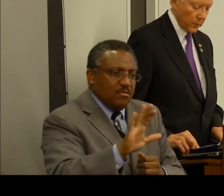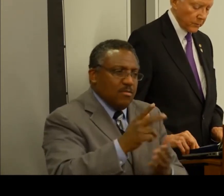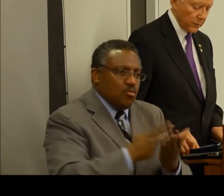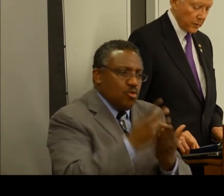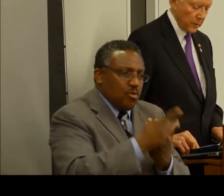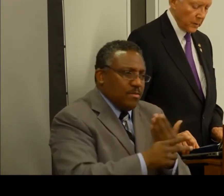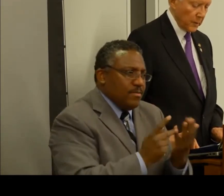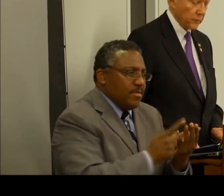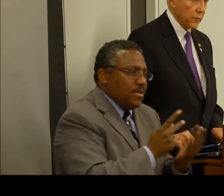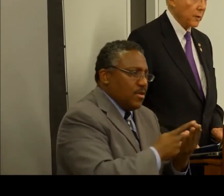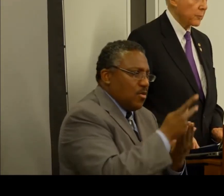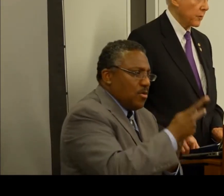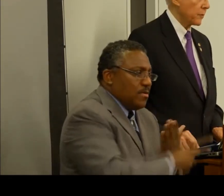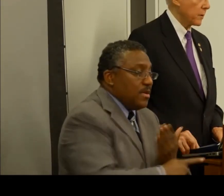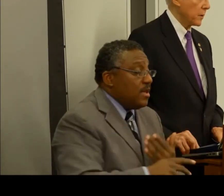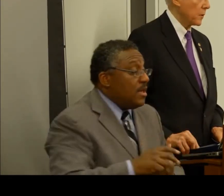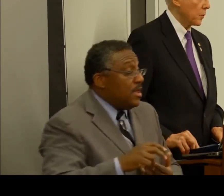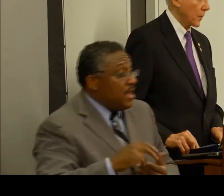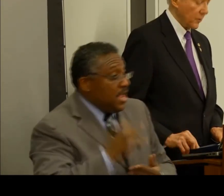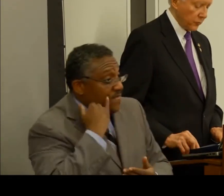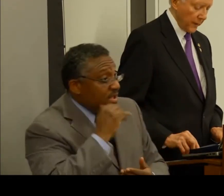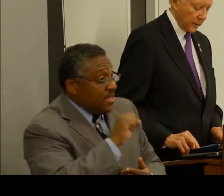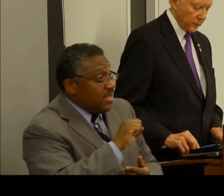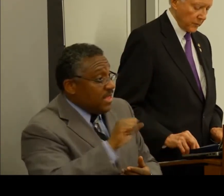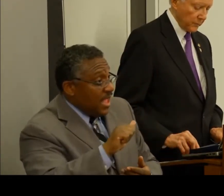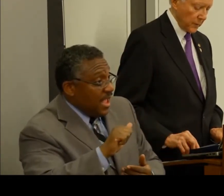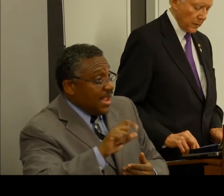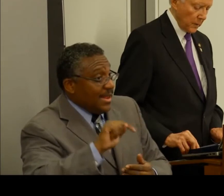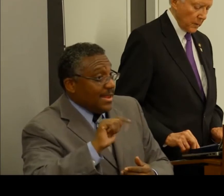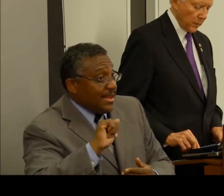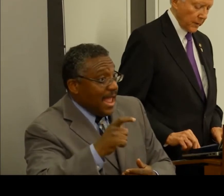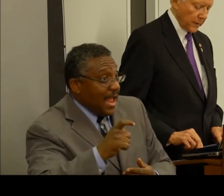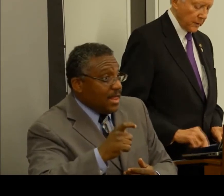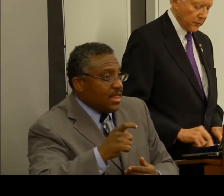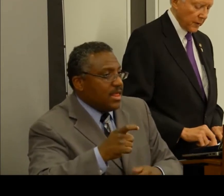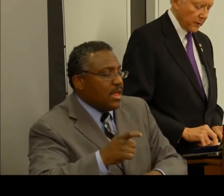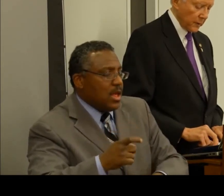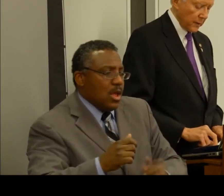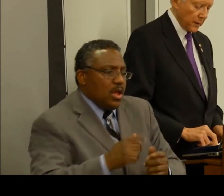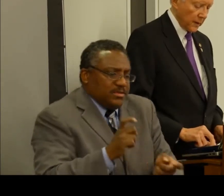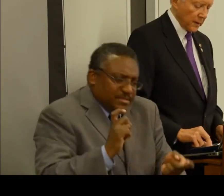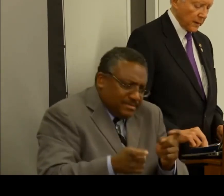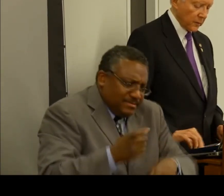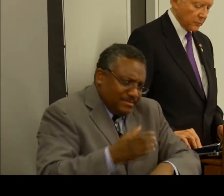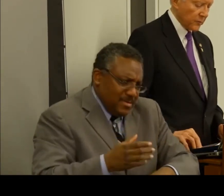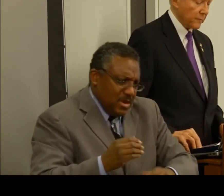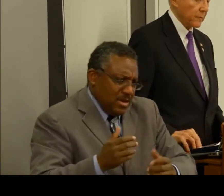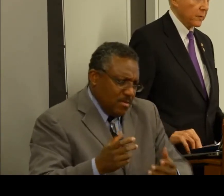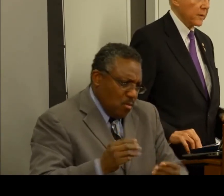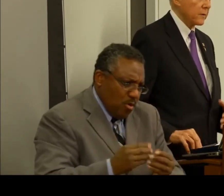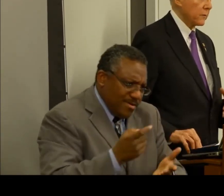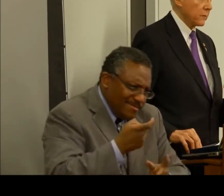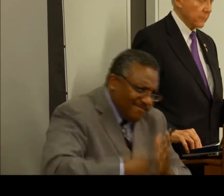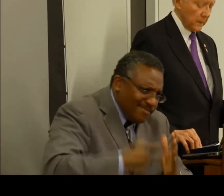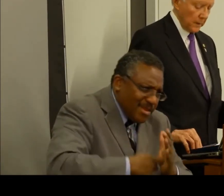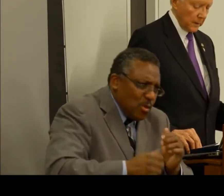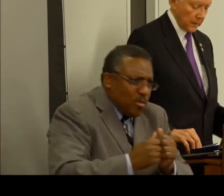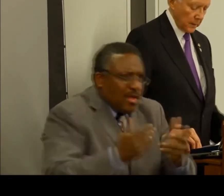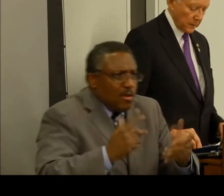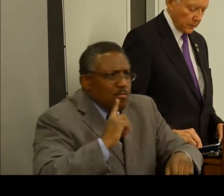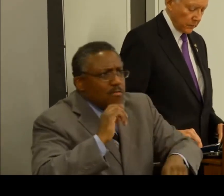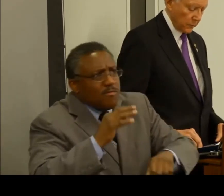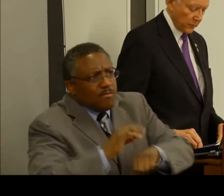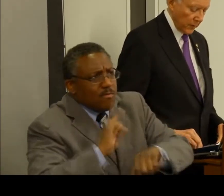reforms is not a proven winning strategy. And while I can't stand here today and outline a specific plan to